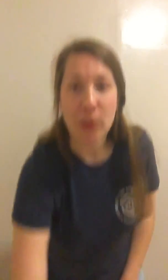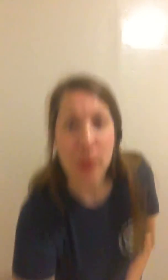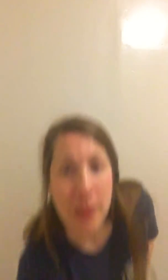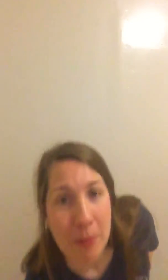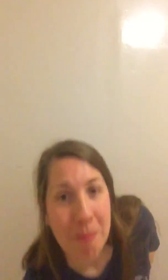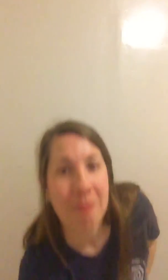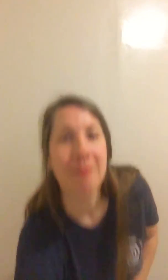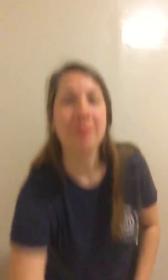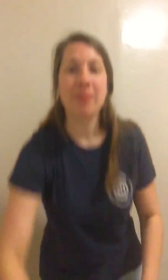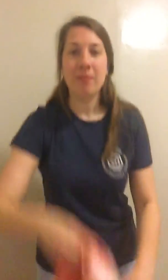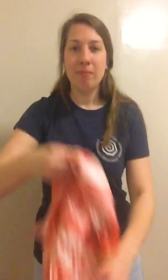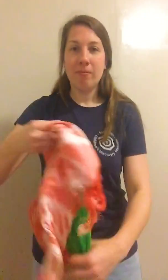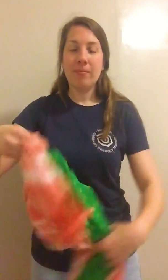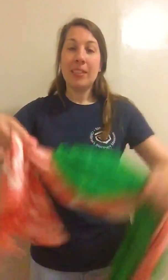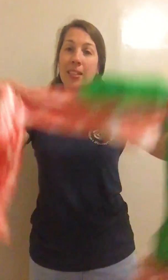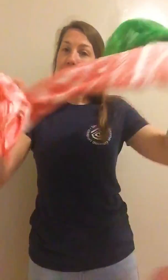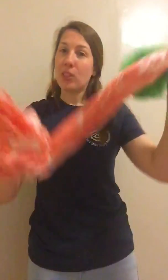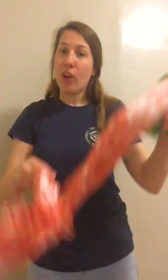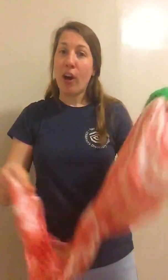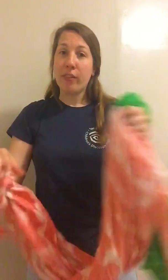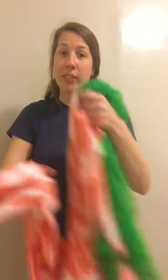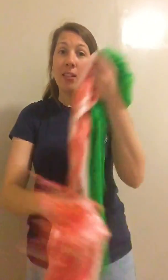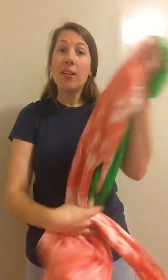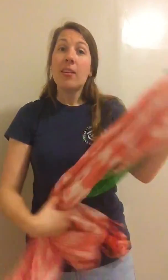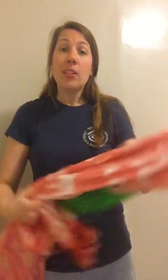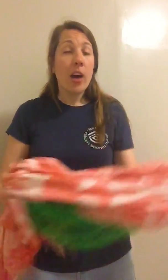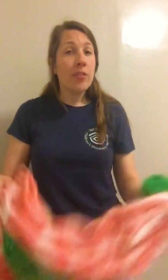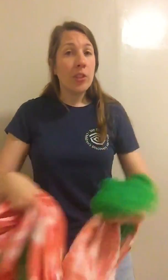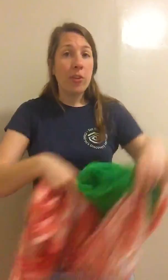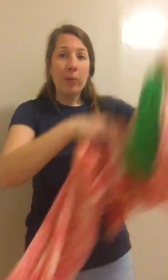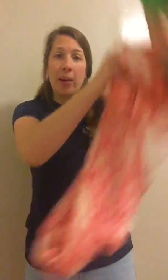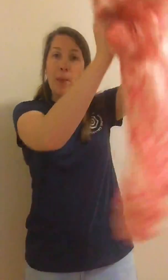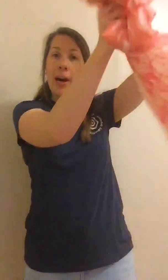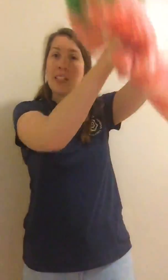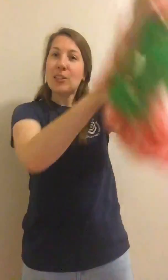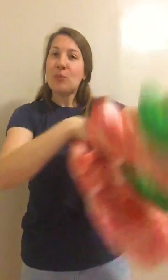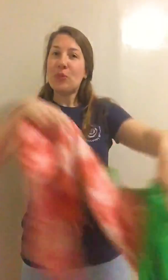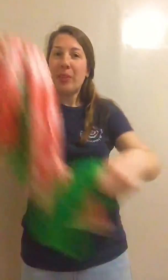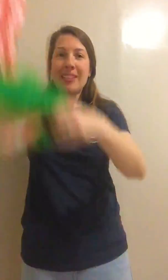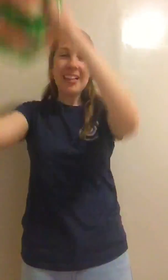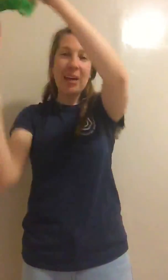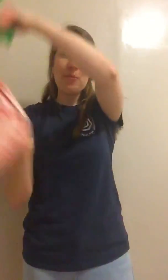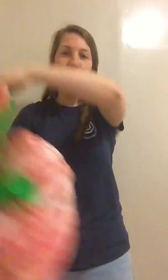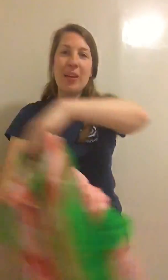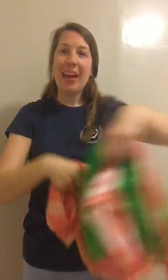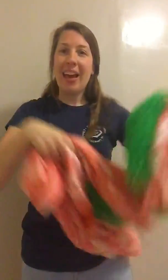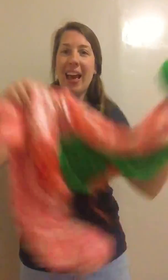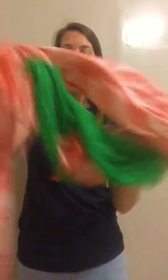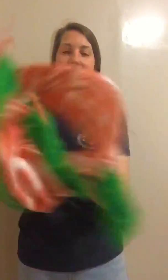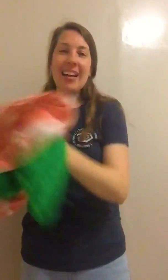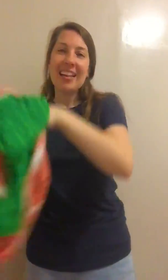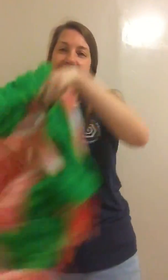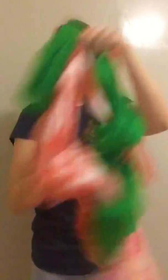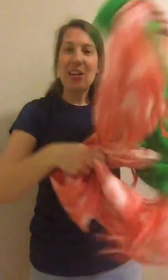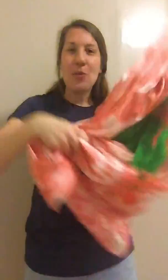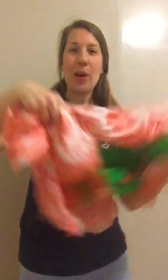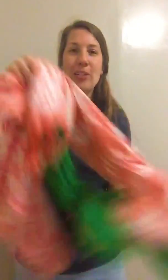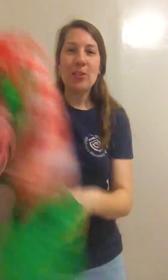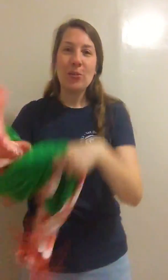use some scarves. Scarves are a great way to practice movements and movement and anything that you want to do